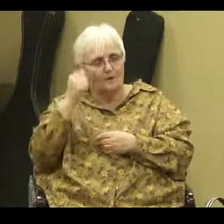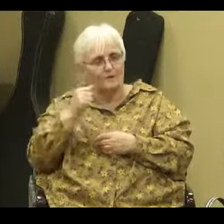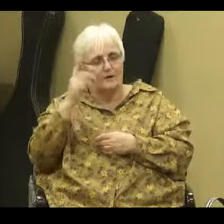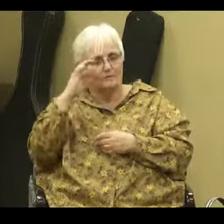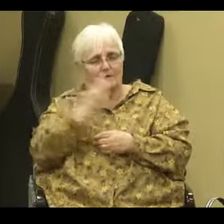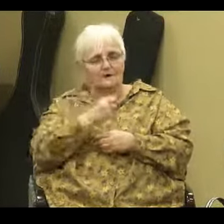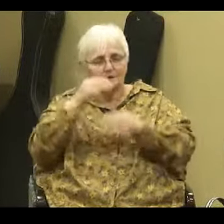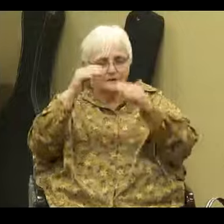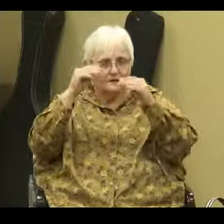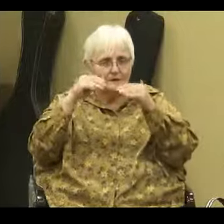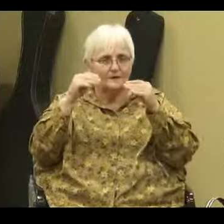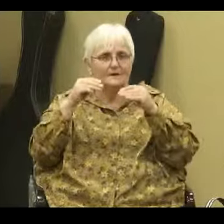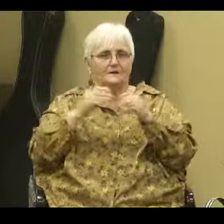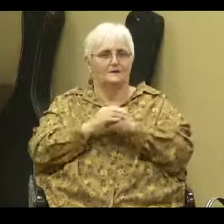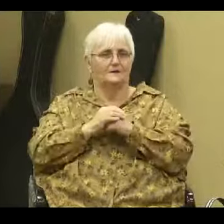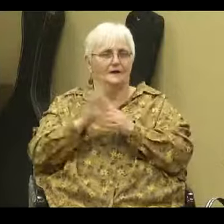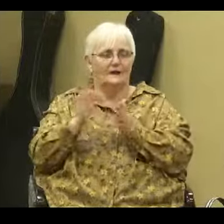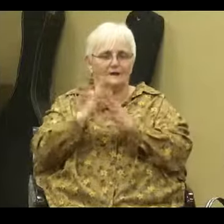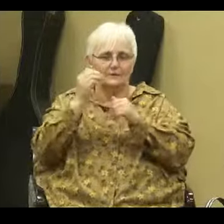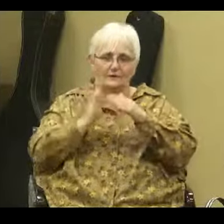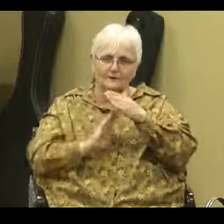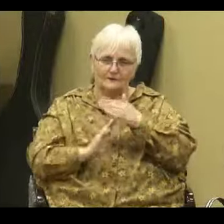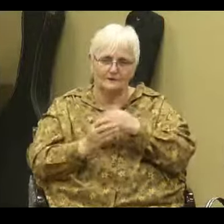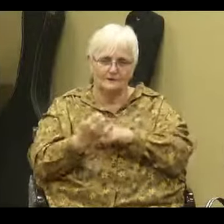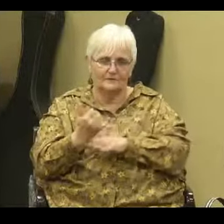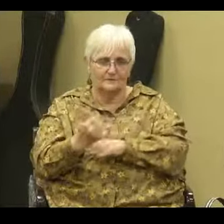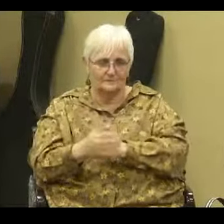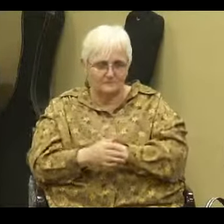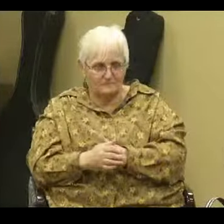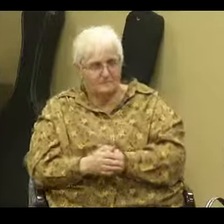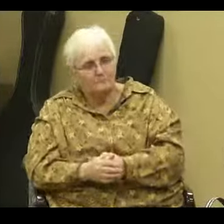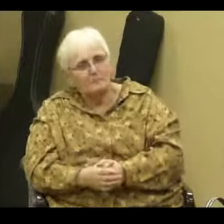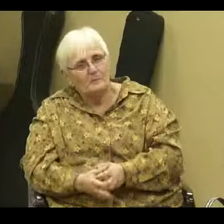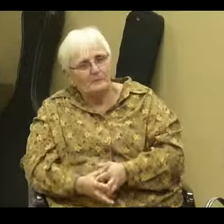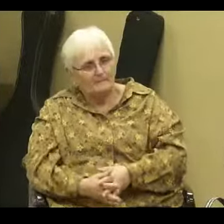to teach all of it it's five heads they might me that's that's easy